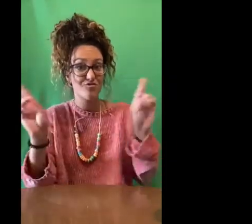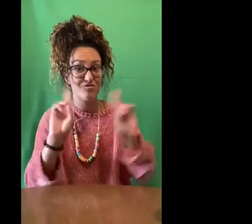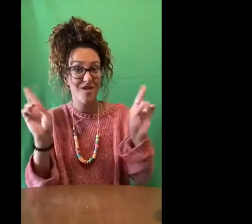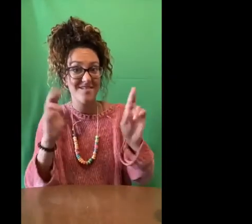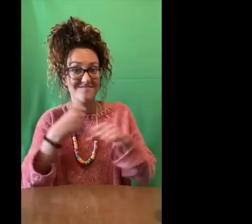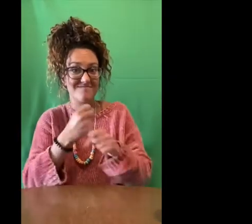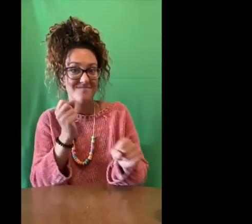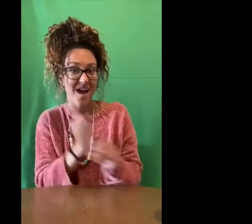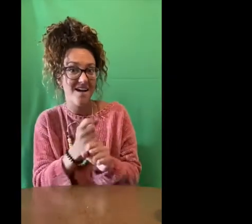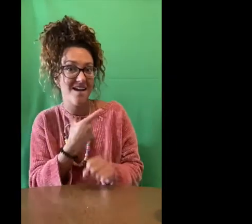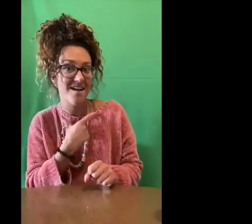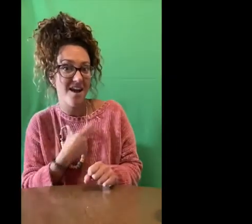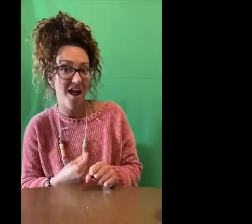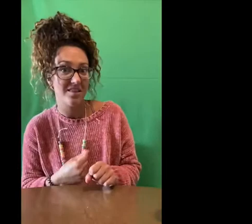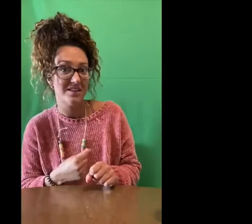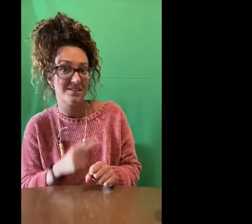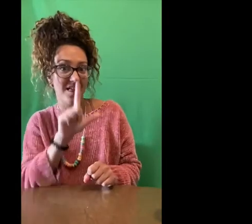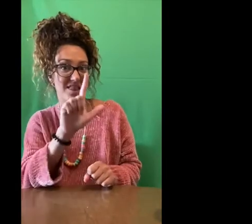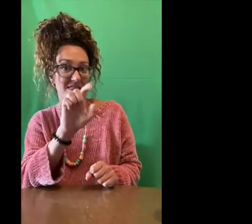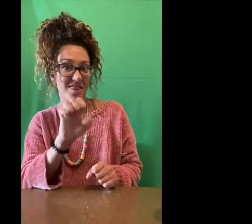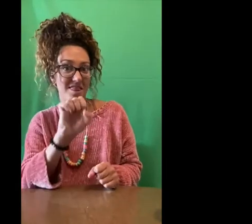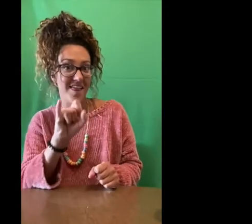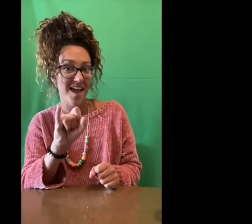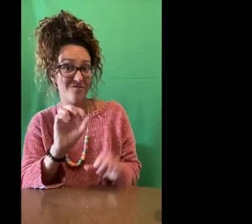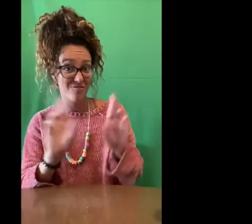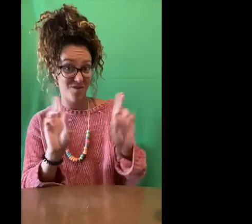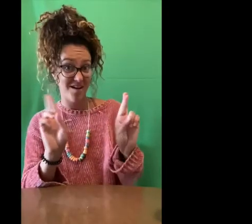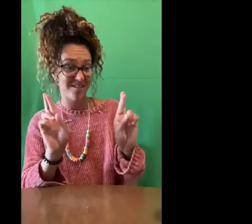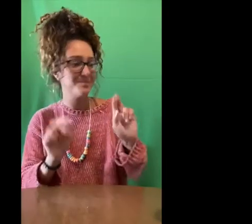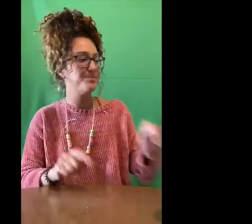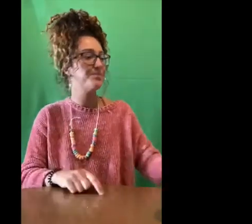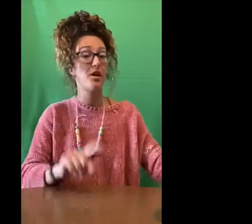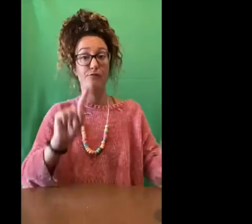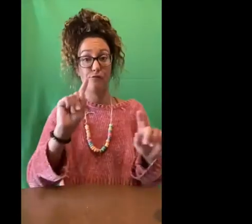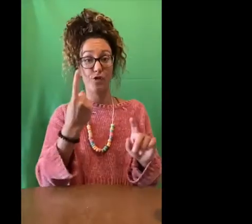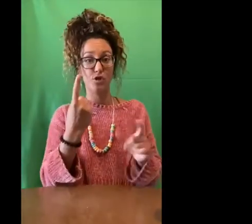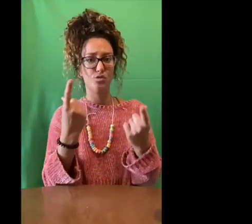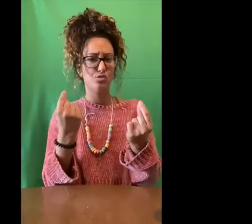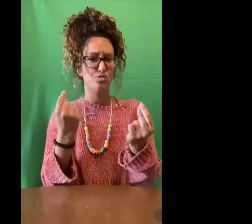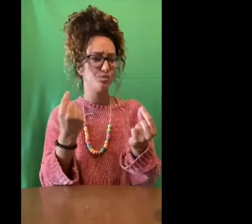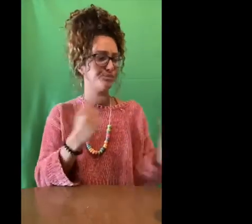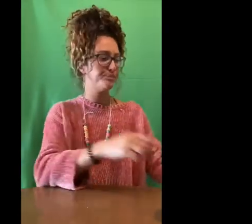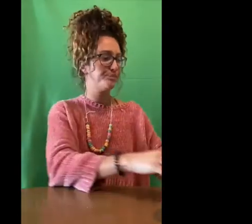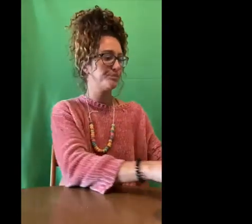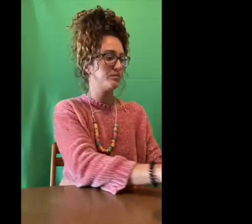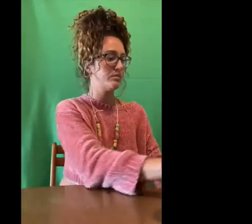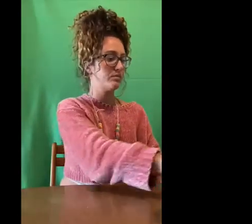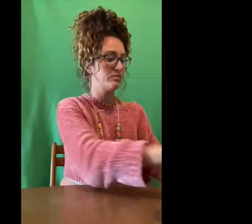The kids can do it themselves then. Are you ready to make a necklace, a lei? Are you ready? First, what do we do?